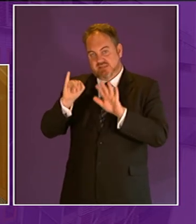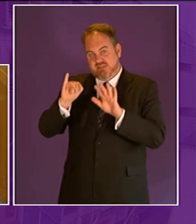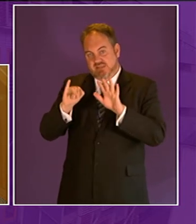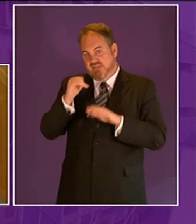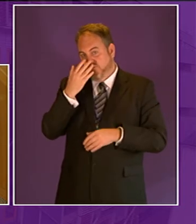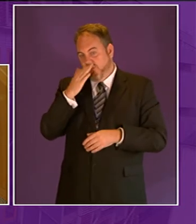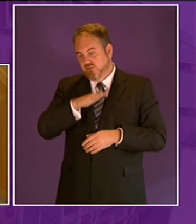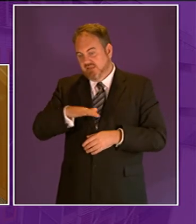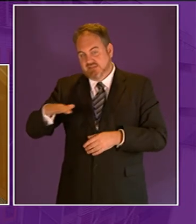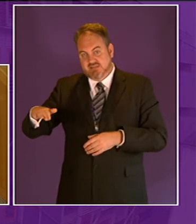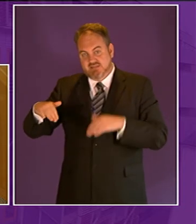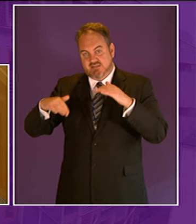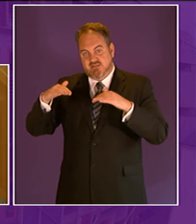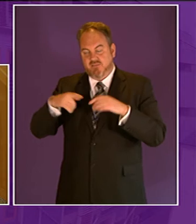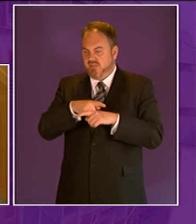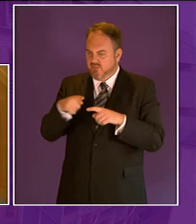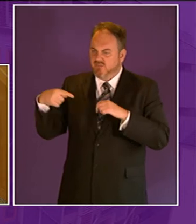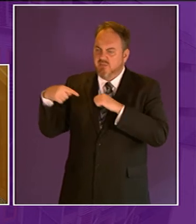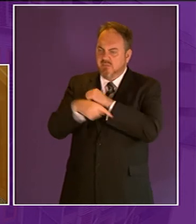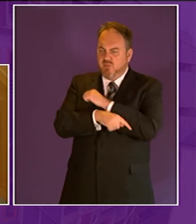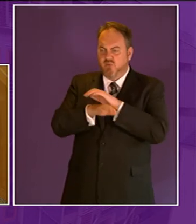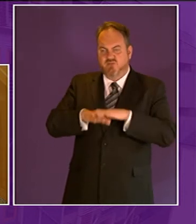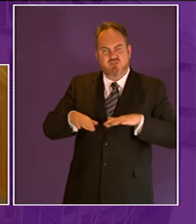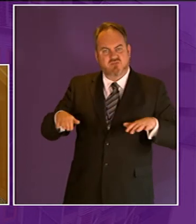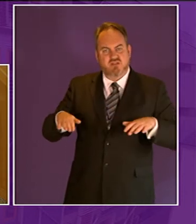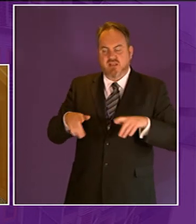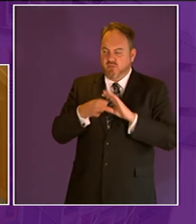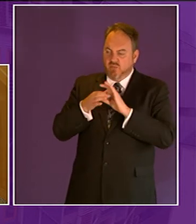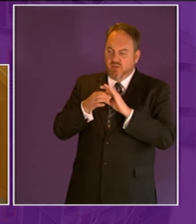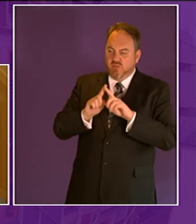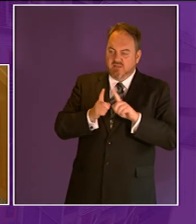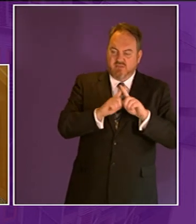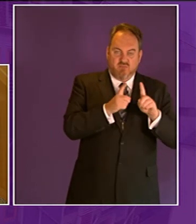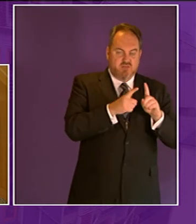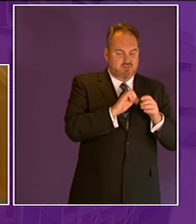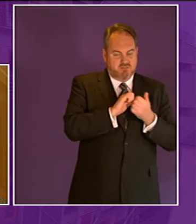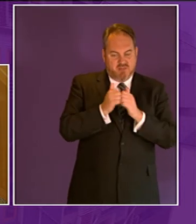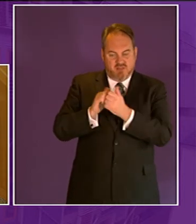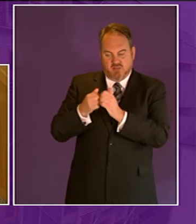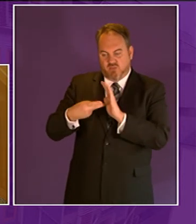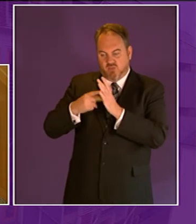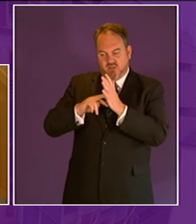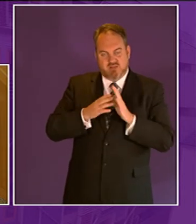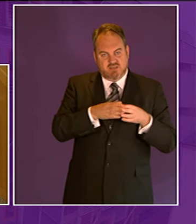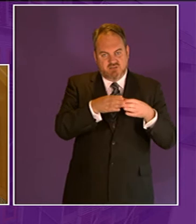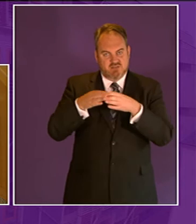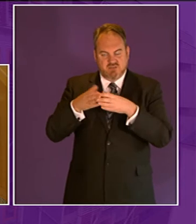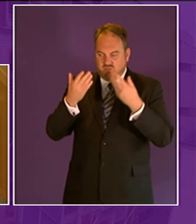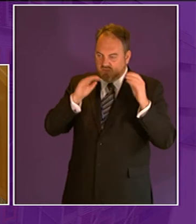opportunity this project works with a range of partner estates to deliver a program that educates about the value and opportunity for